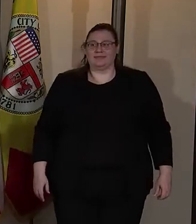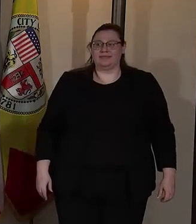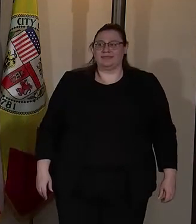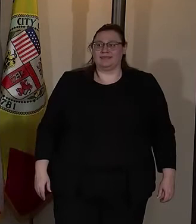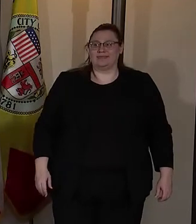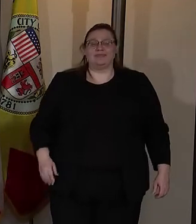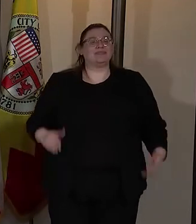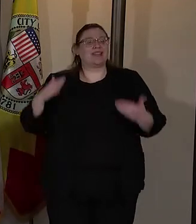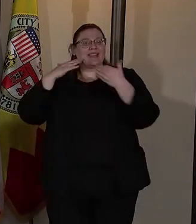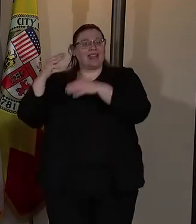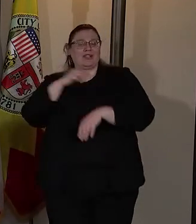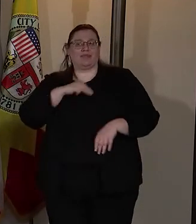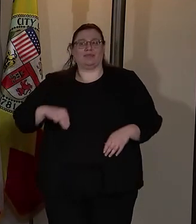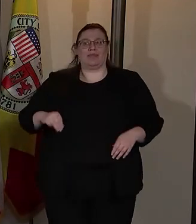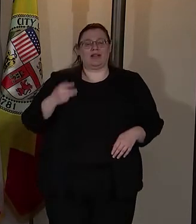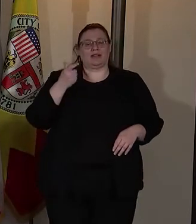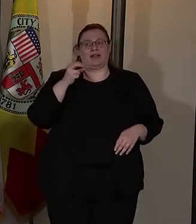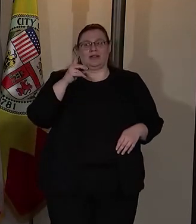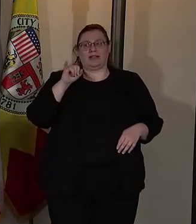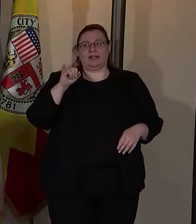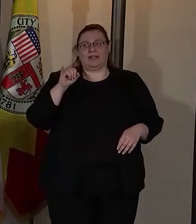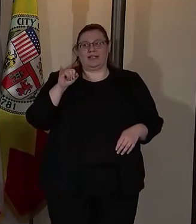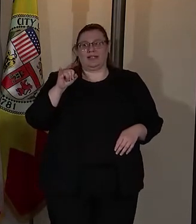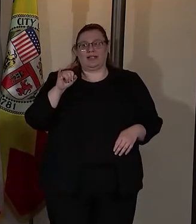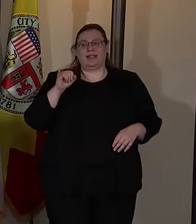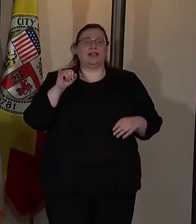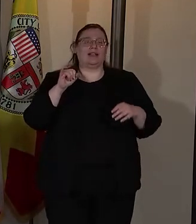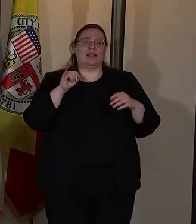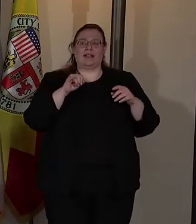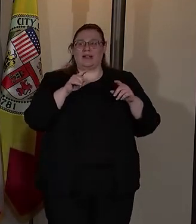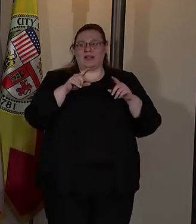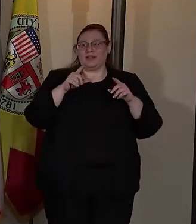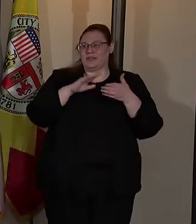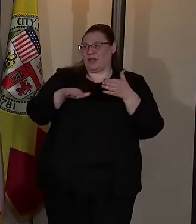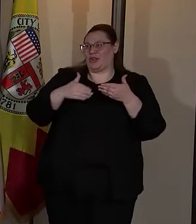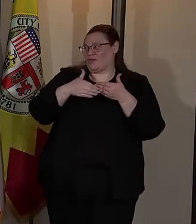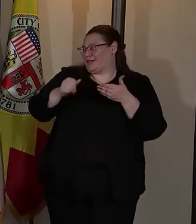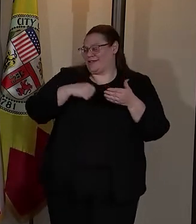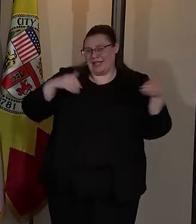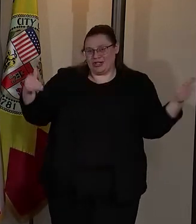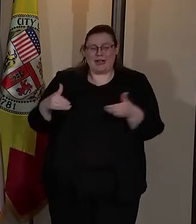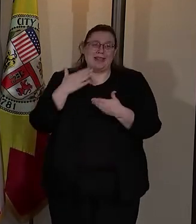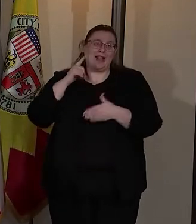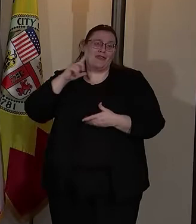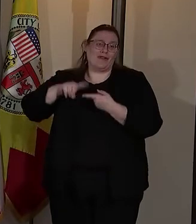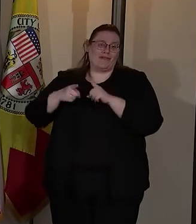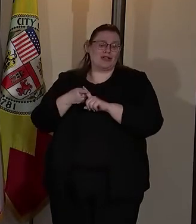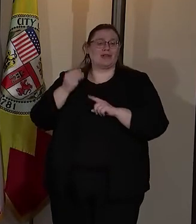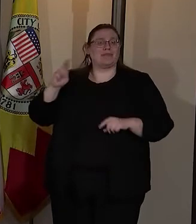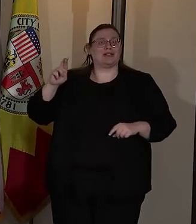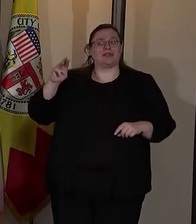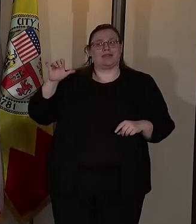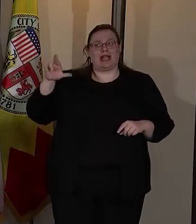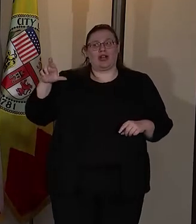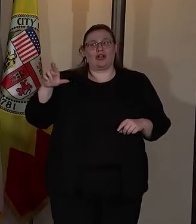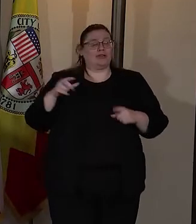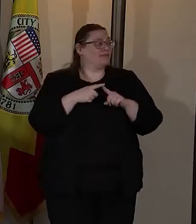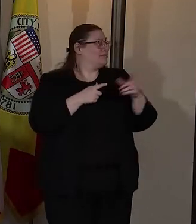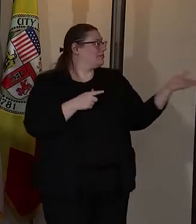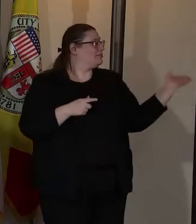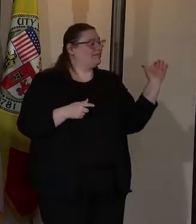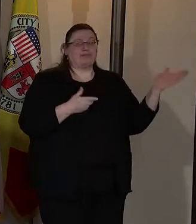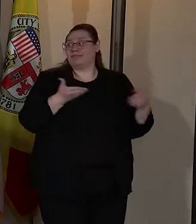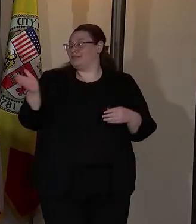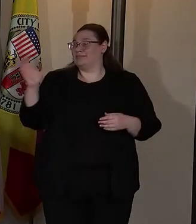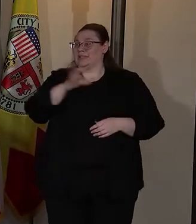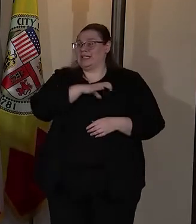Thank you, Mayor Garcetti. I'll spend the rest of the year earning that introduction, but thank you for your leadership, Mr. Mayor. To the council people,